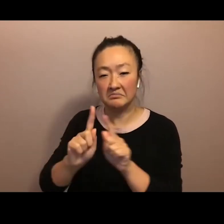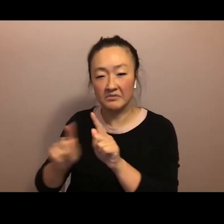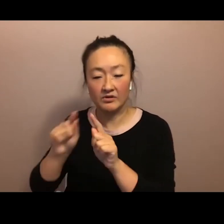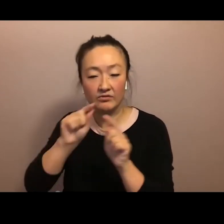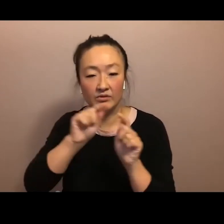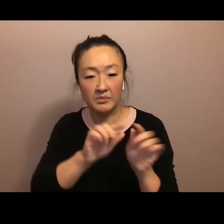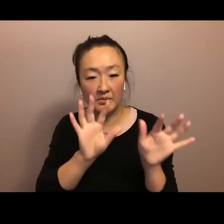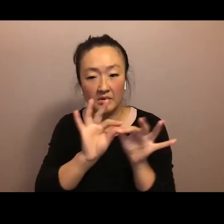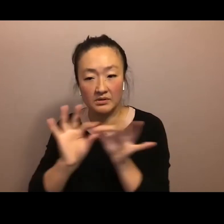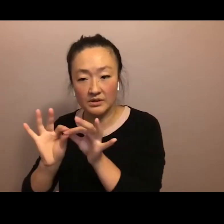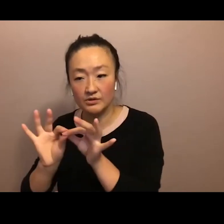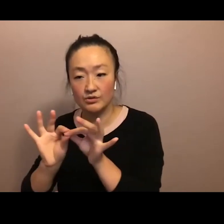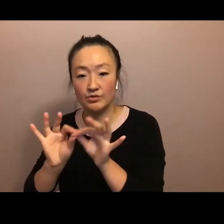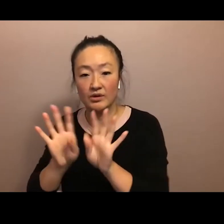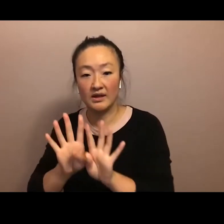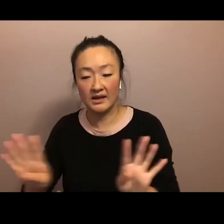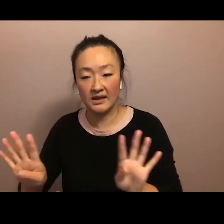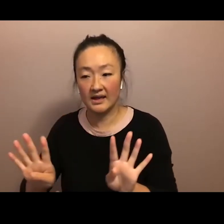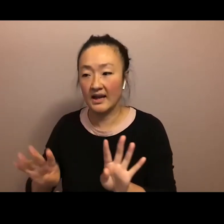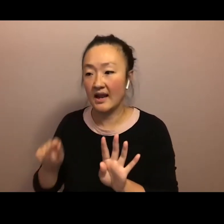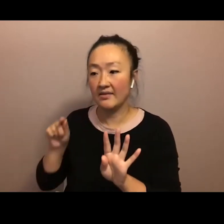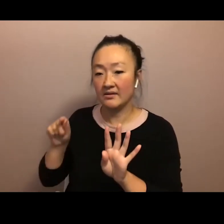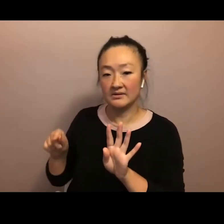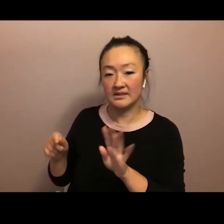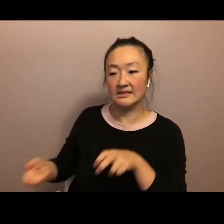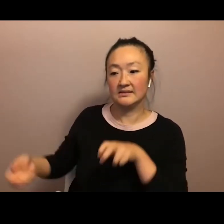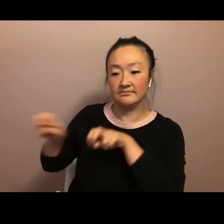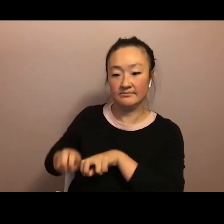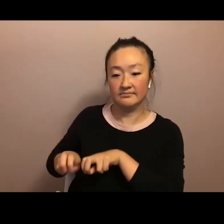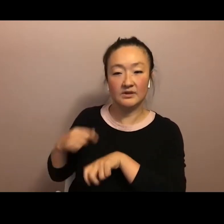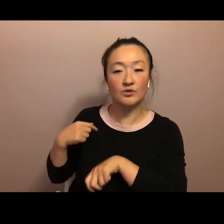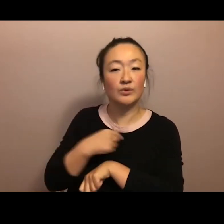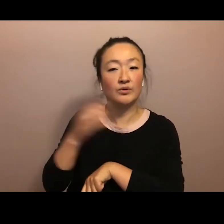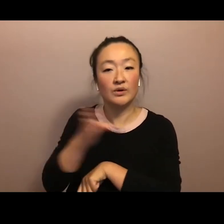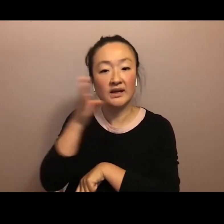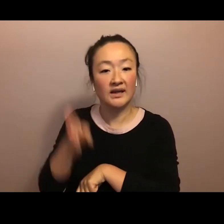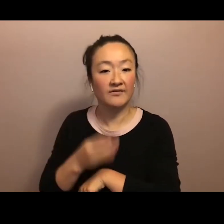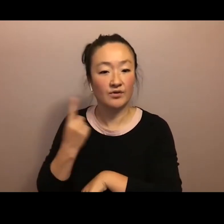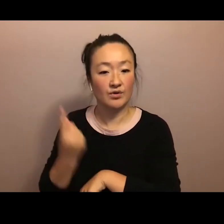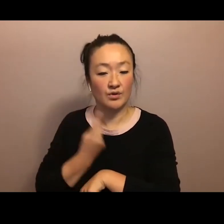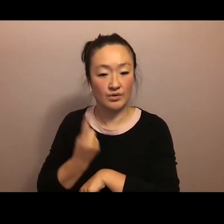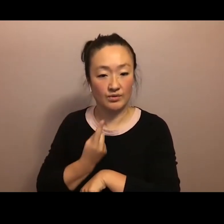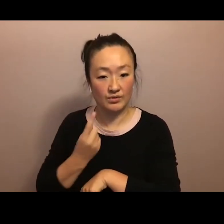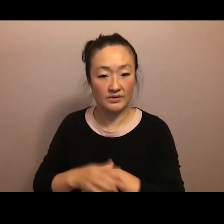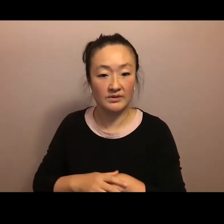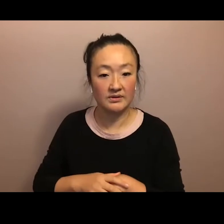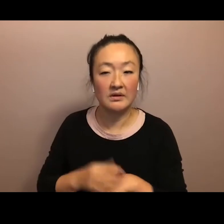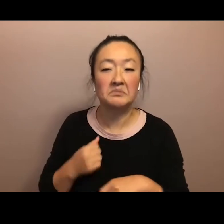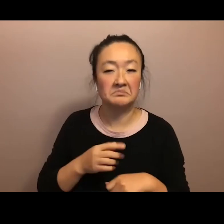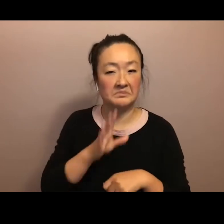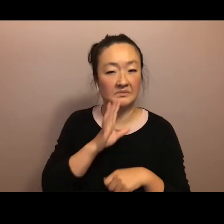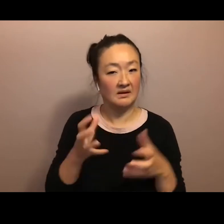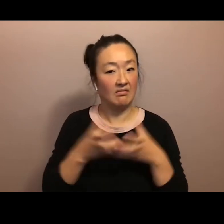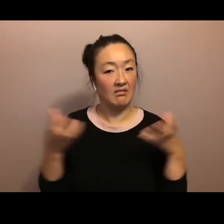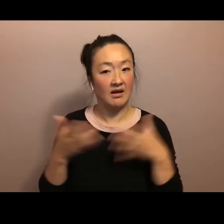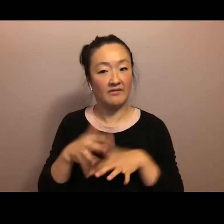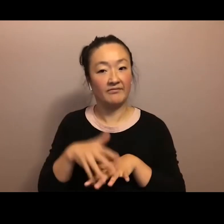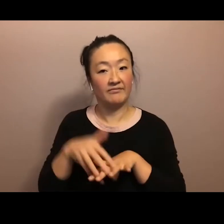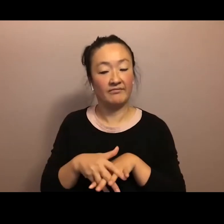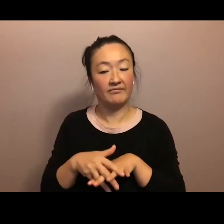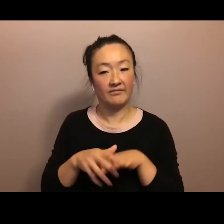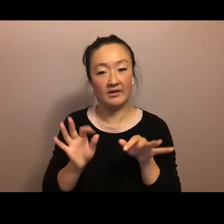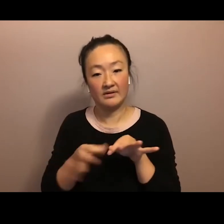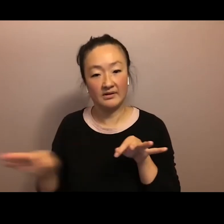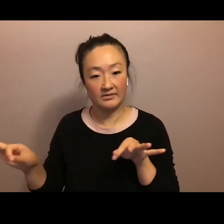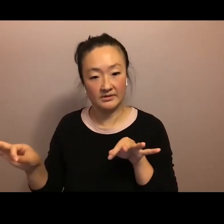and the kukua who sat beside us. How we were never alone in the Malu of our Mauna, how no one is ever alone in the Malu of